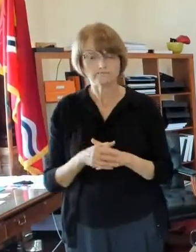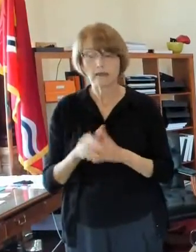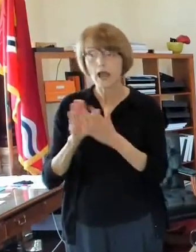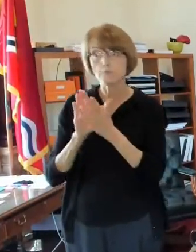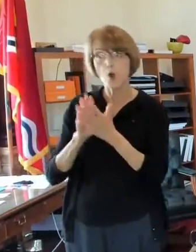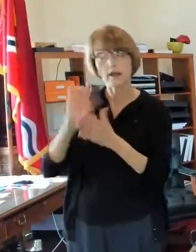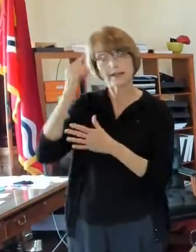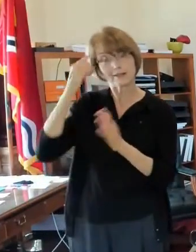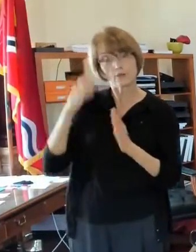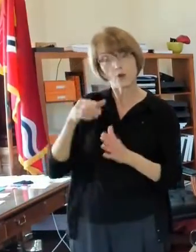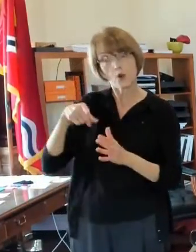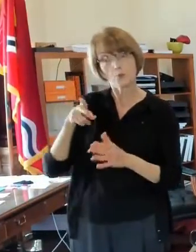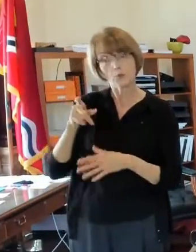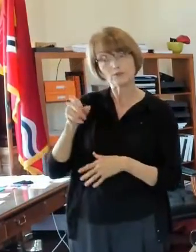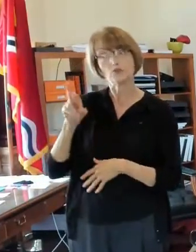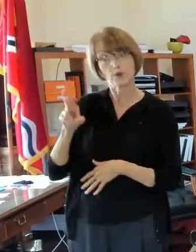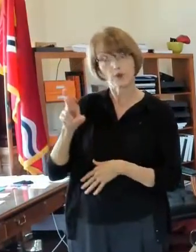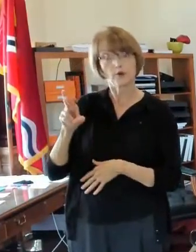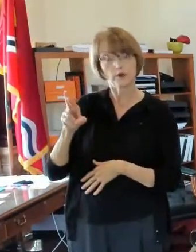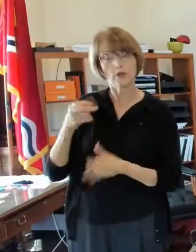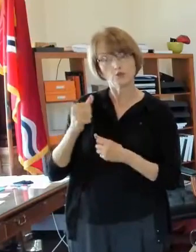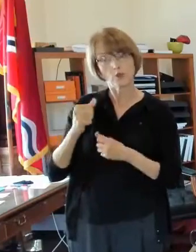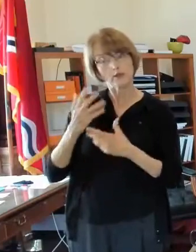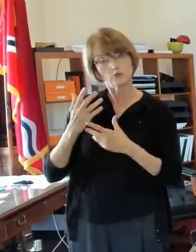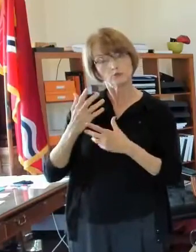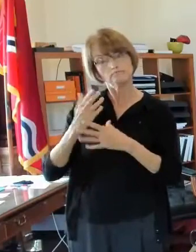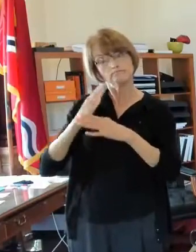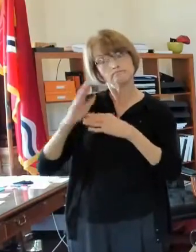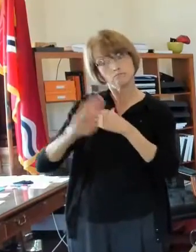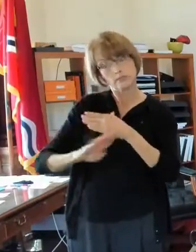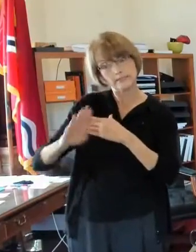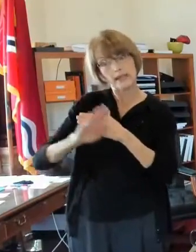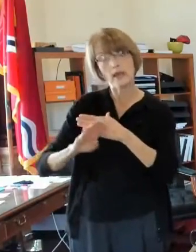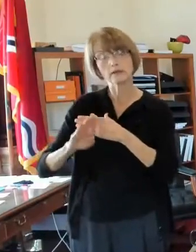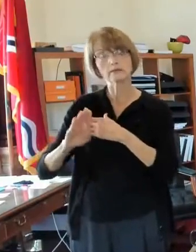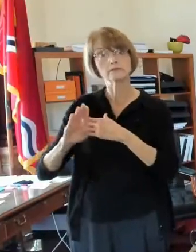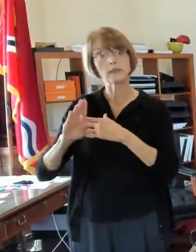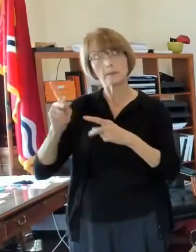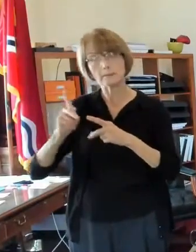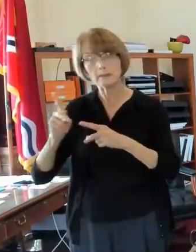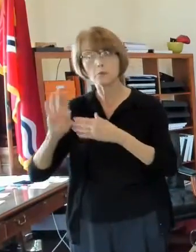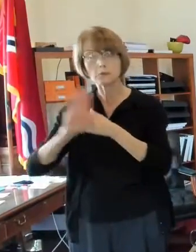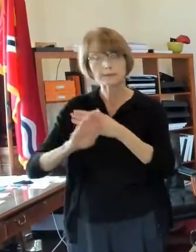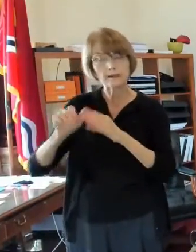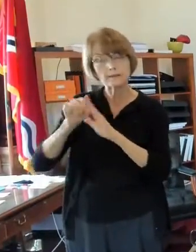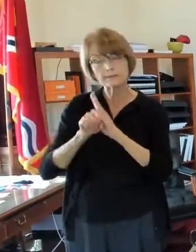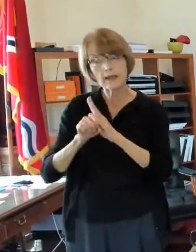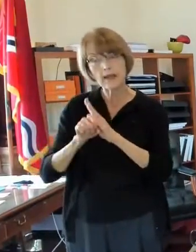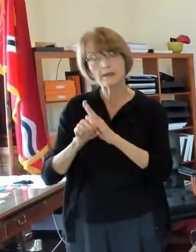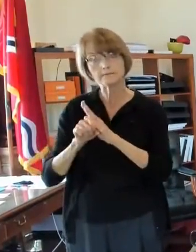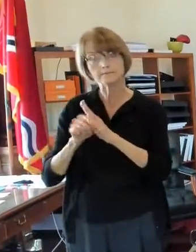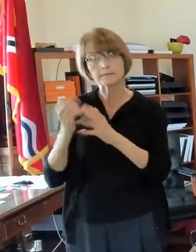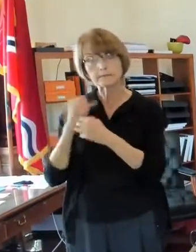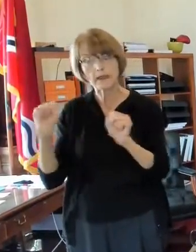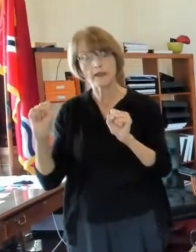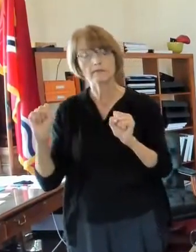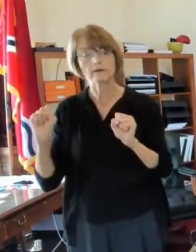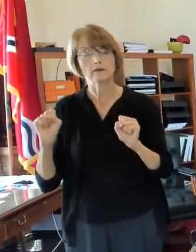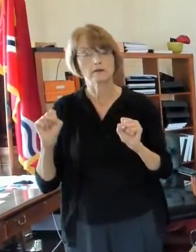governor pritzker for trying to keep his residence and keep his state as safe as possible having said that though